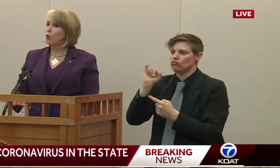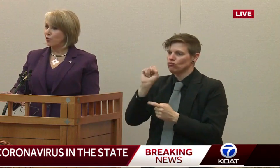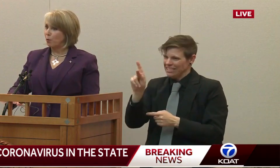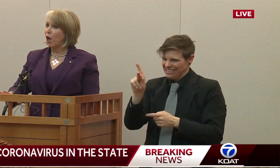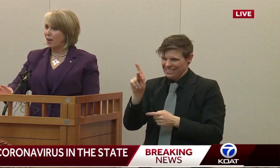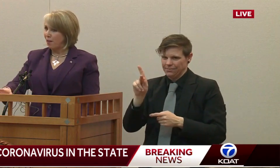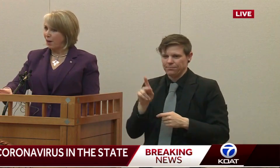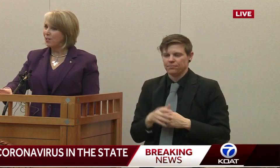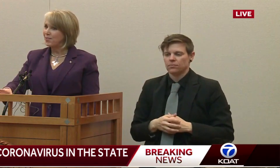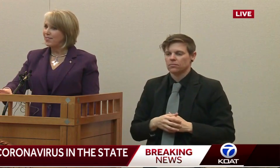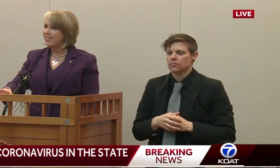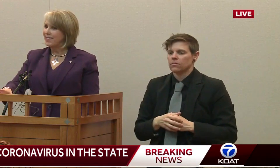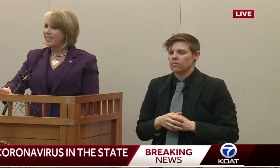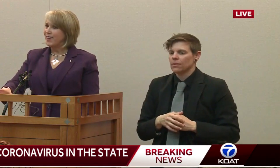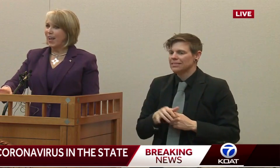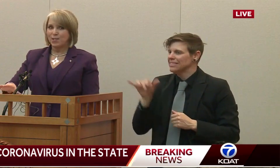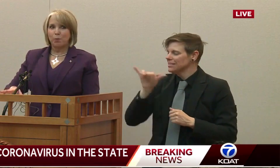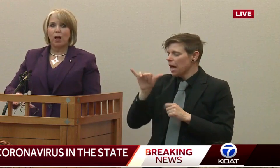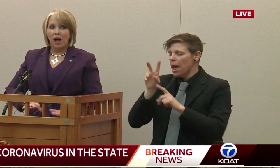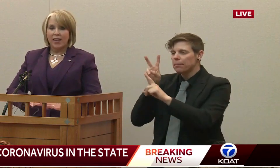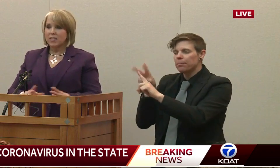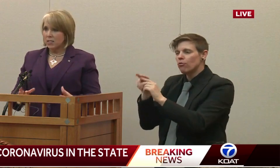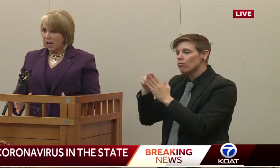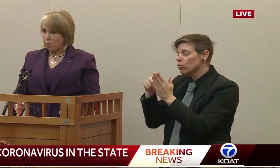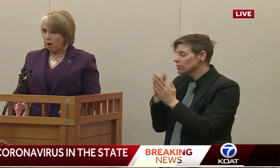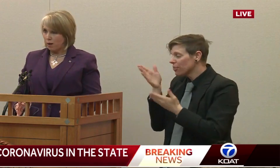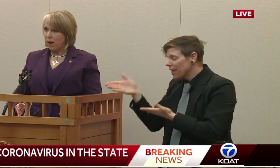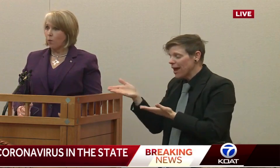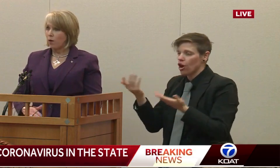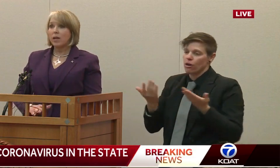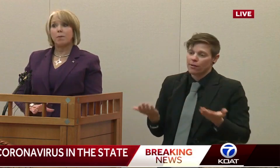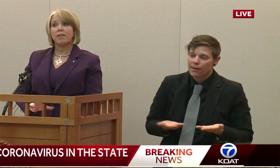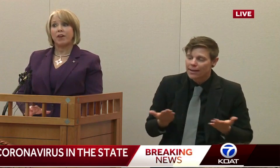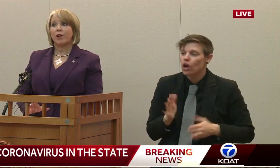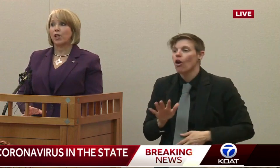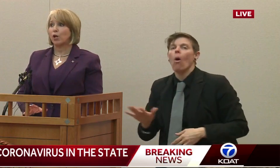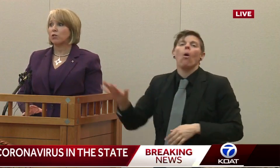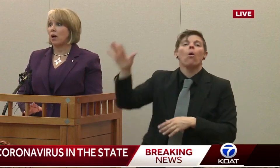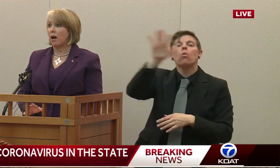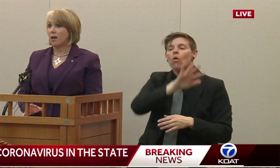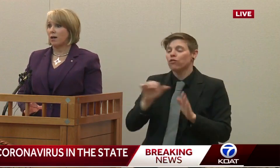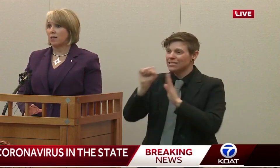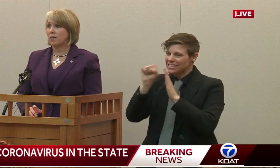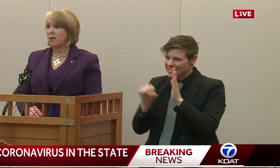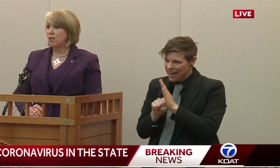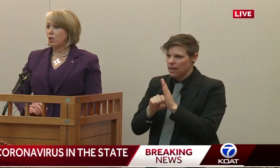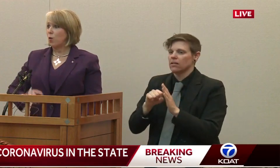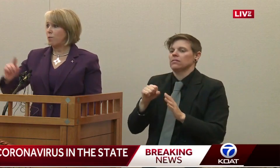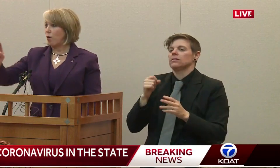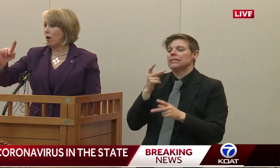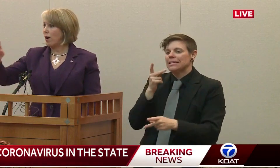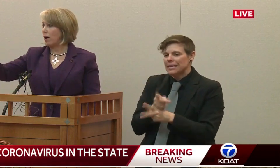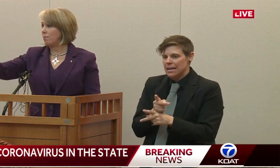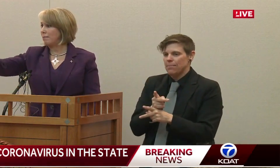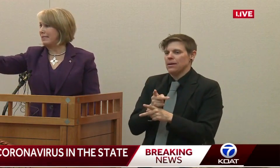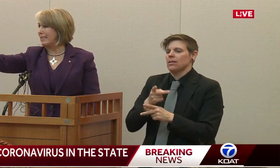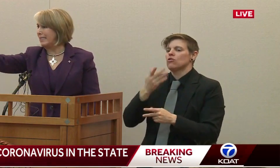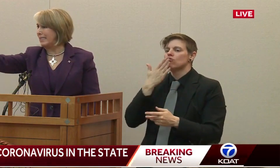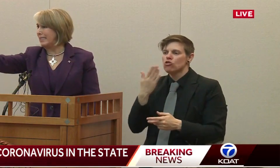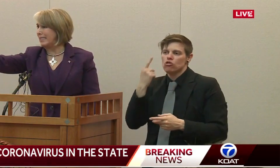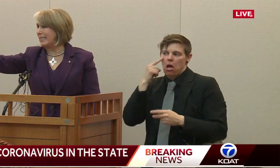same rules apply there as apply statewide. And we are keeping a very close eye on it. So one more.